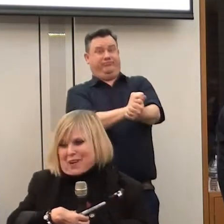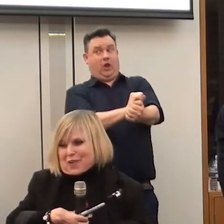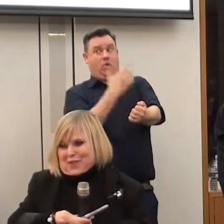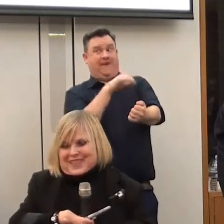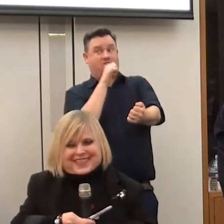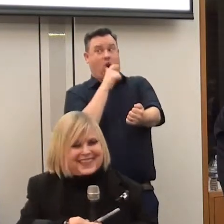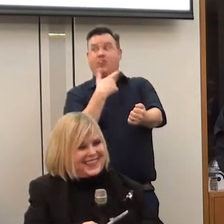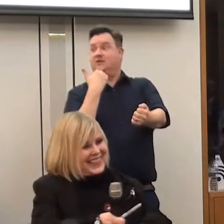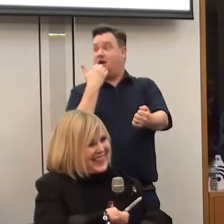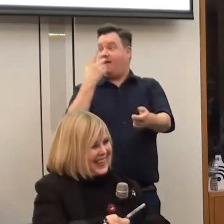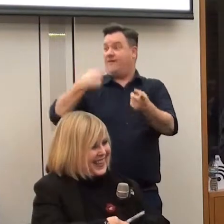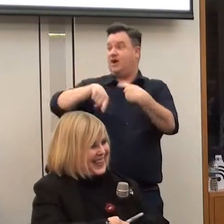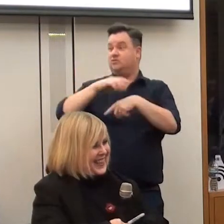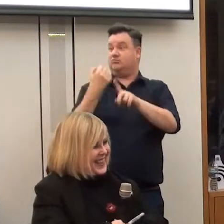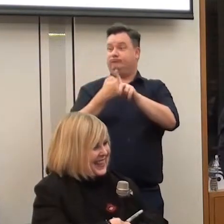It's of us.